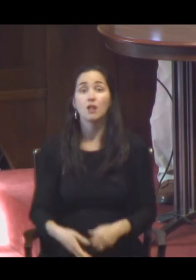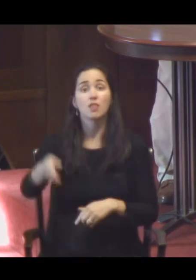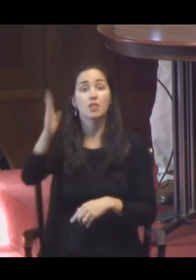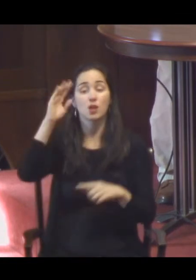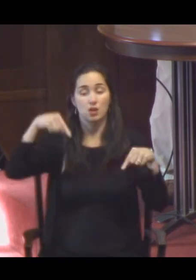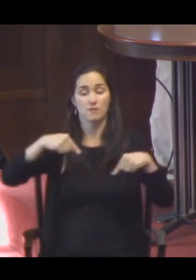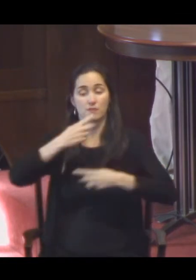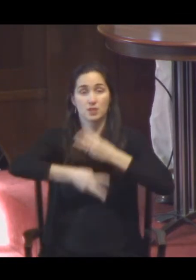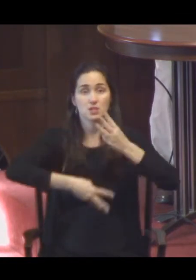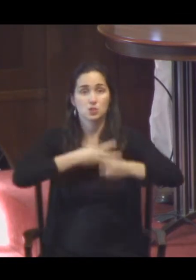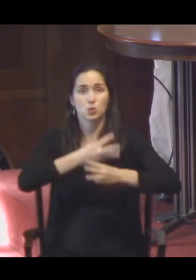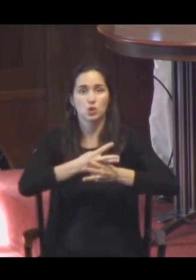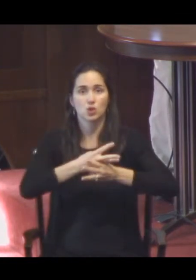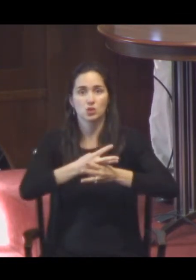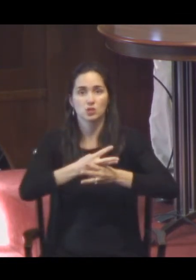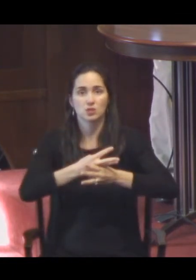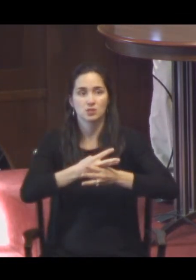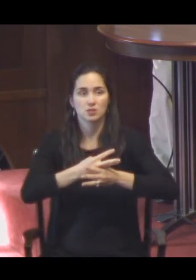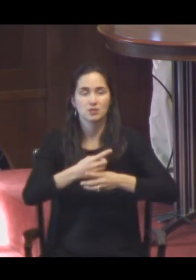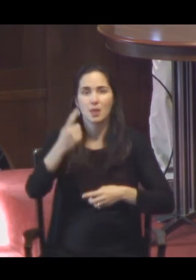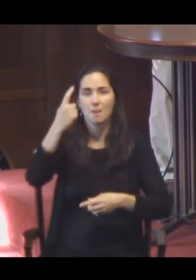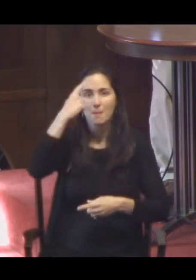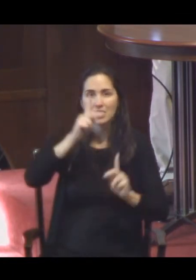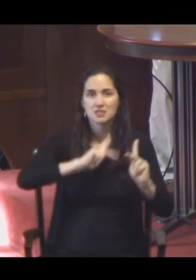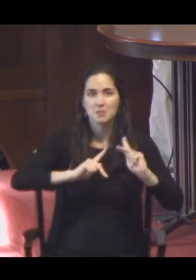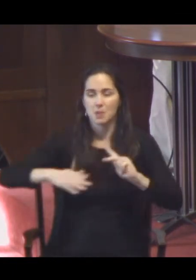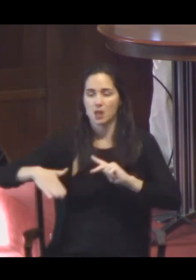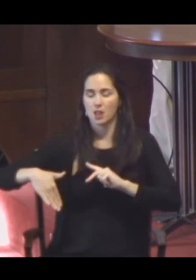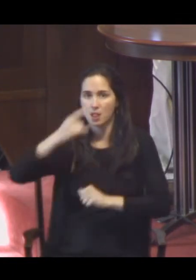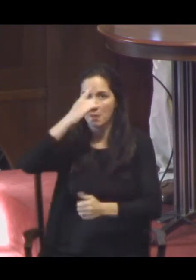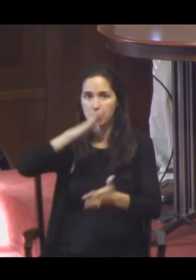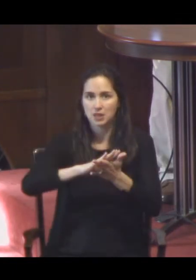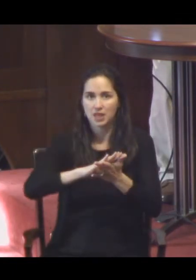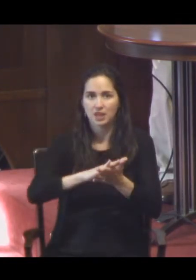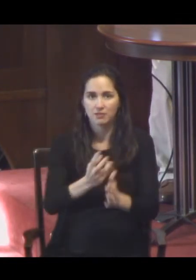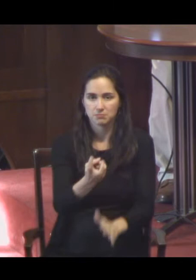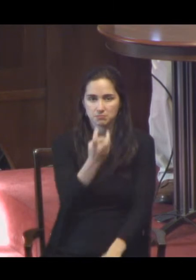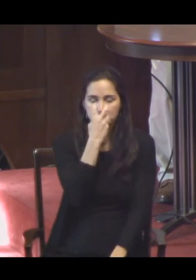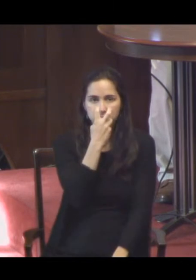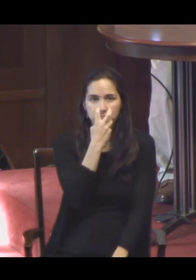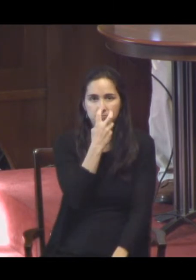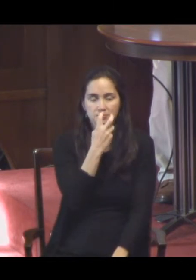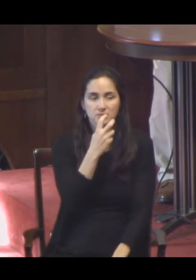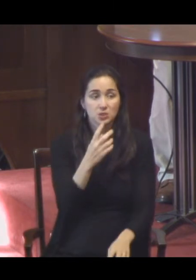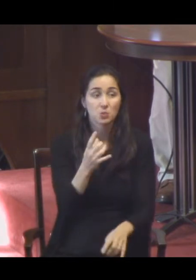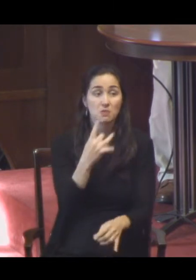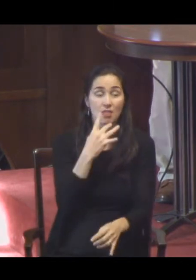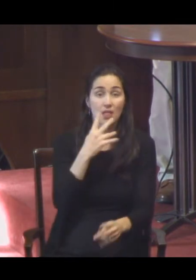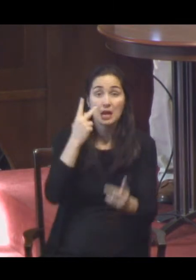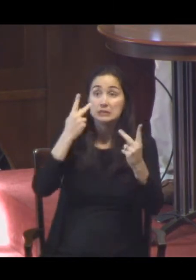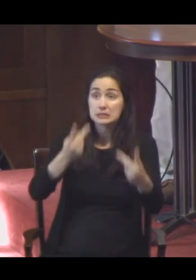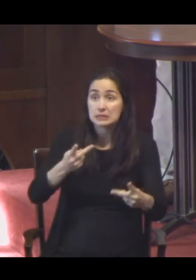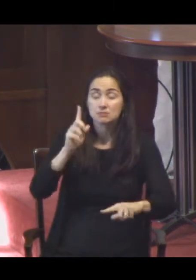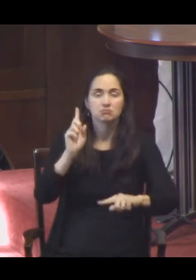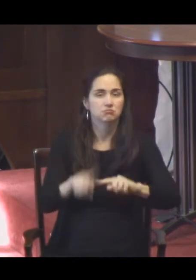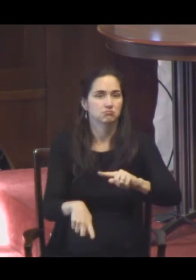blinded the minds of the unbelieving, so they may not see the light of the gospel of the glory of